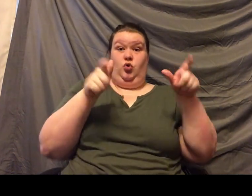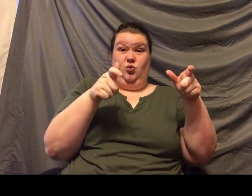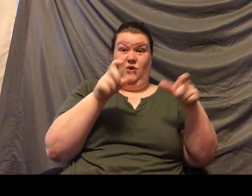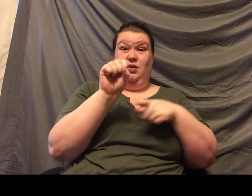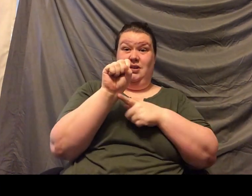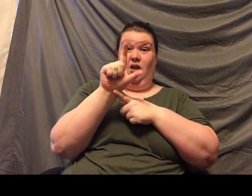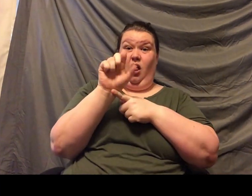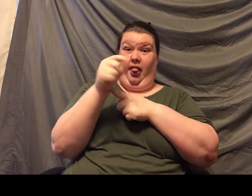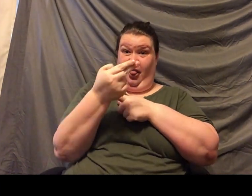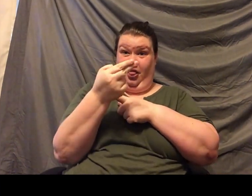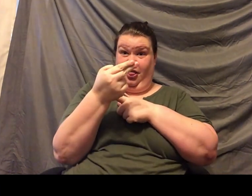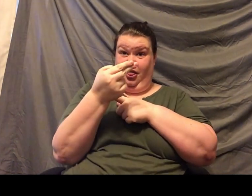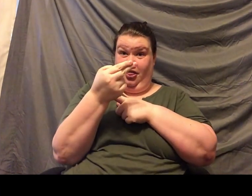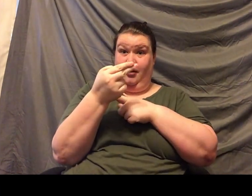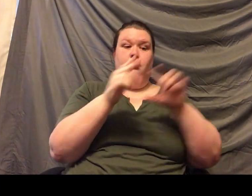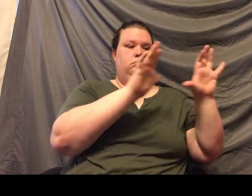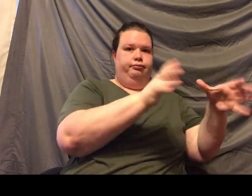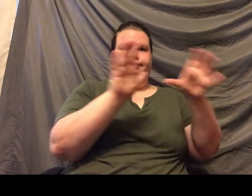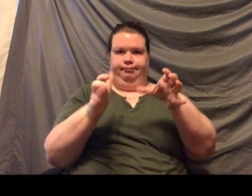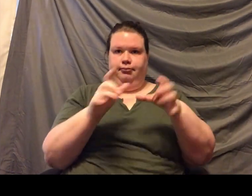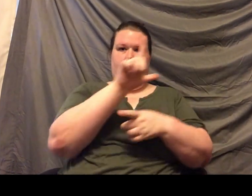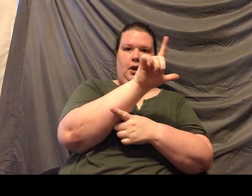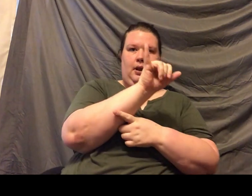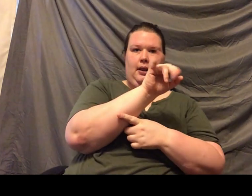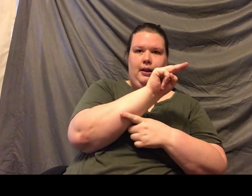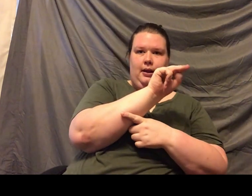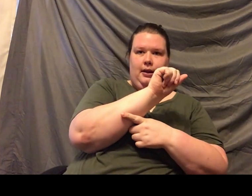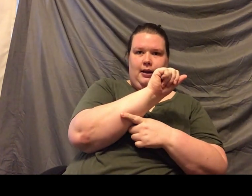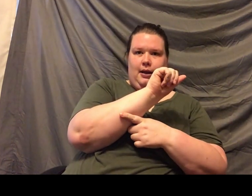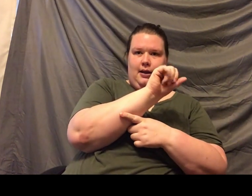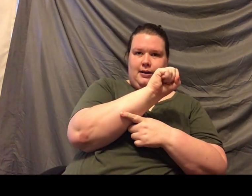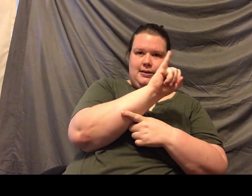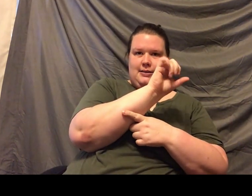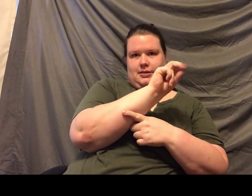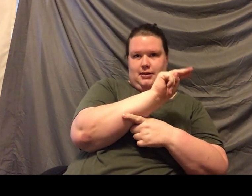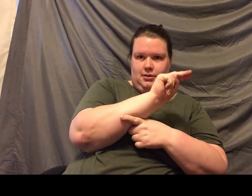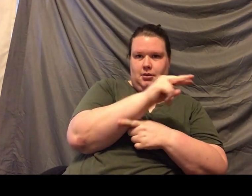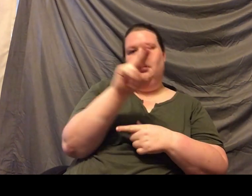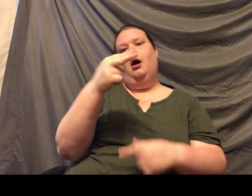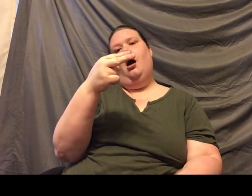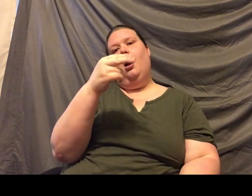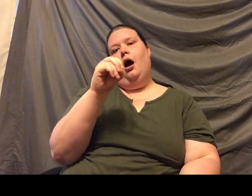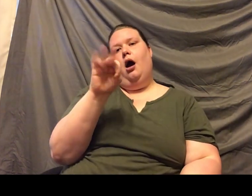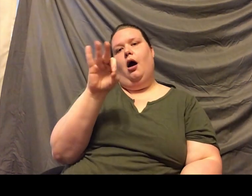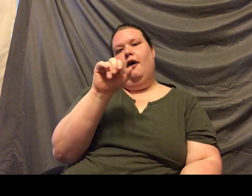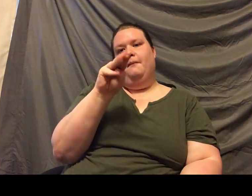sloths. So he is what we call a Linnaeus' sloth, and there's also a Hoffman's two-toed sloth. But there's a few different three-toed sloths as well.